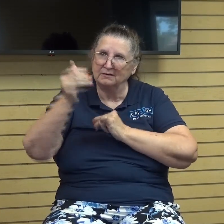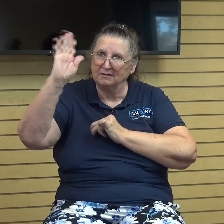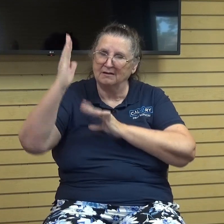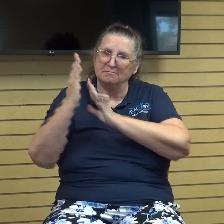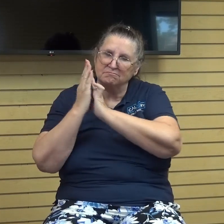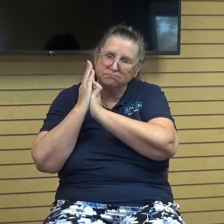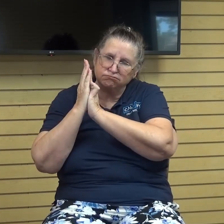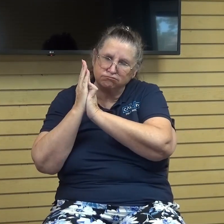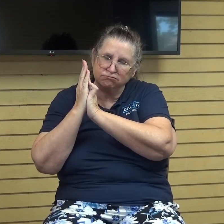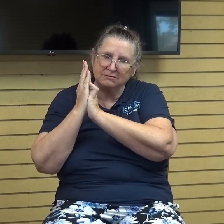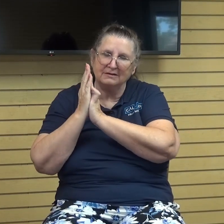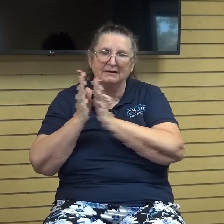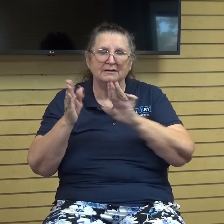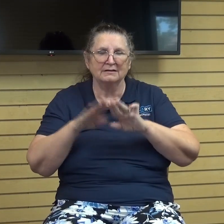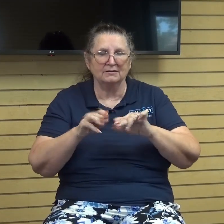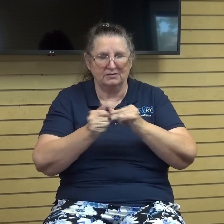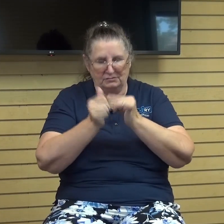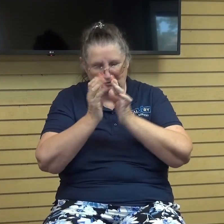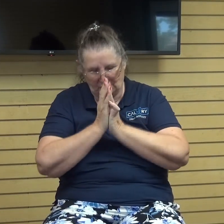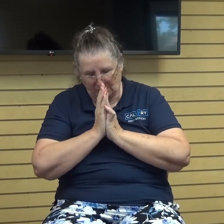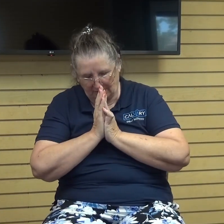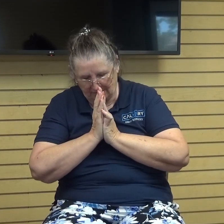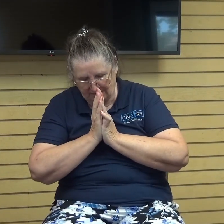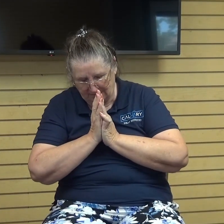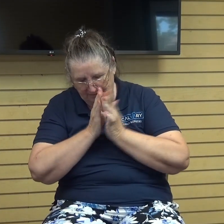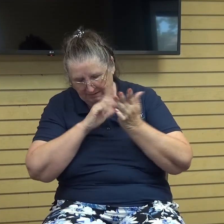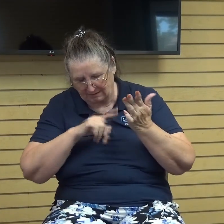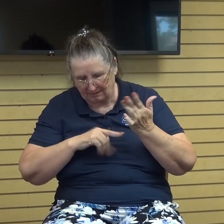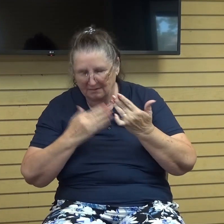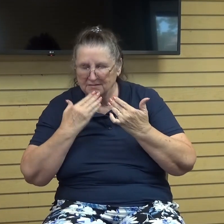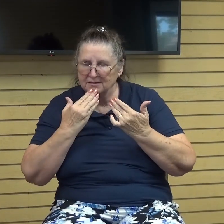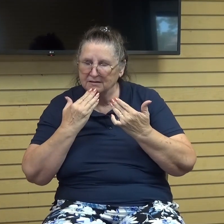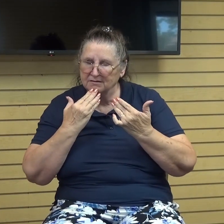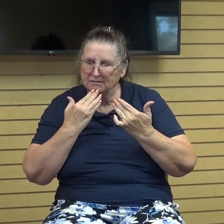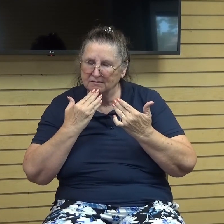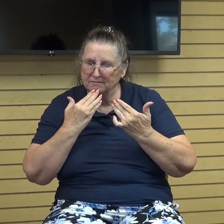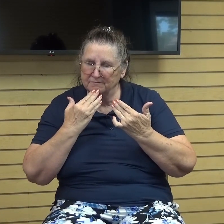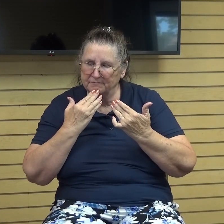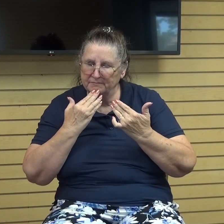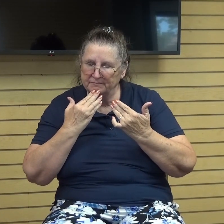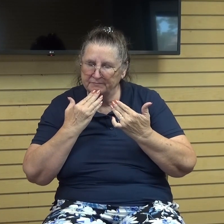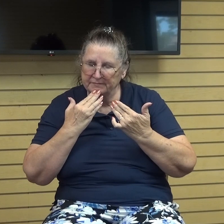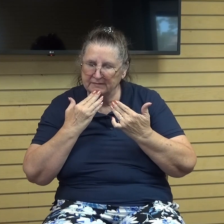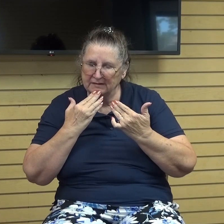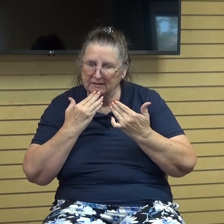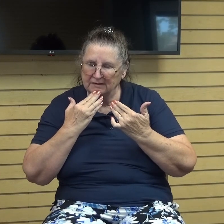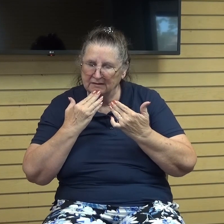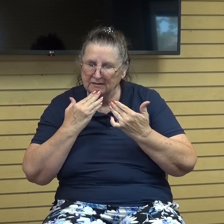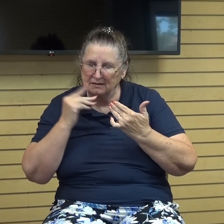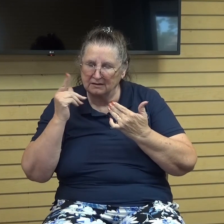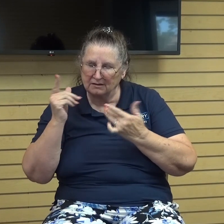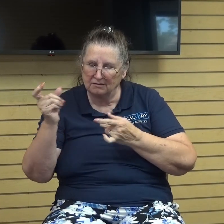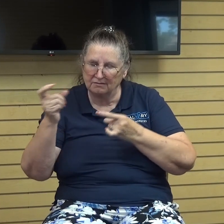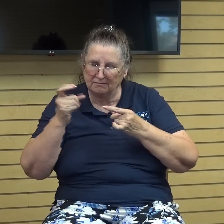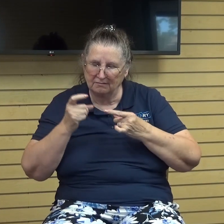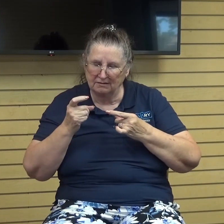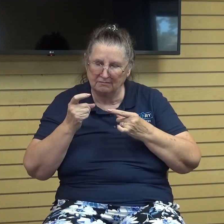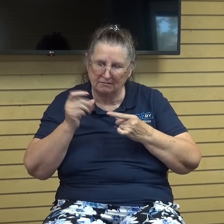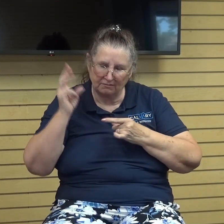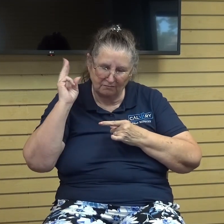let's close in prayer lord i just thank you that you have given us witness of who